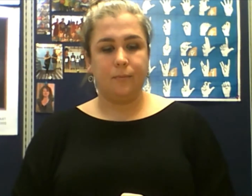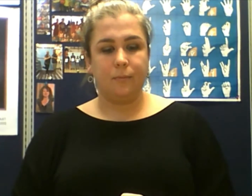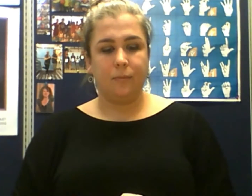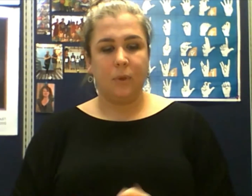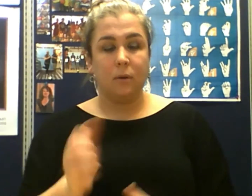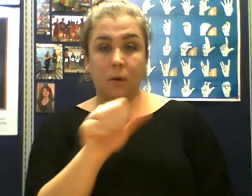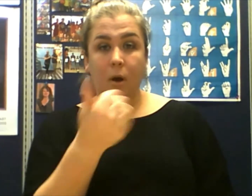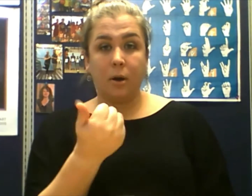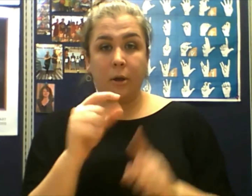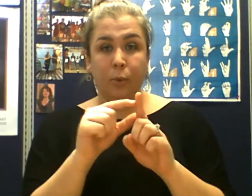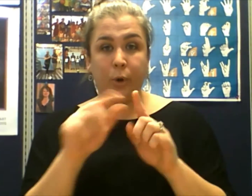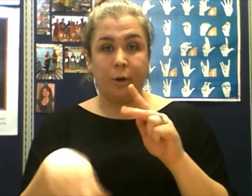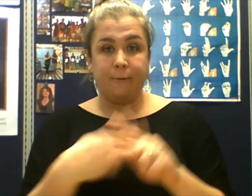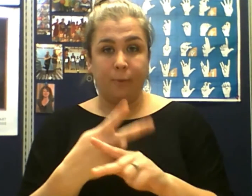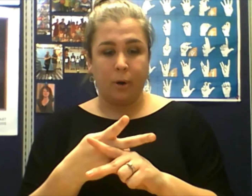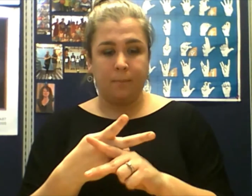Another word form.